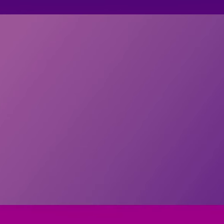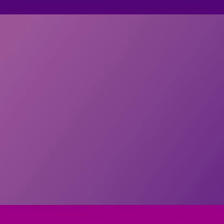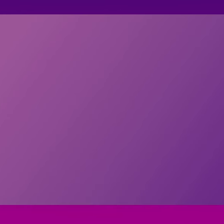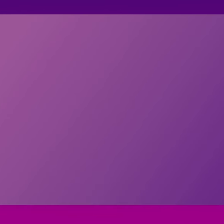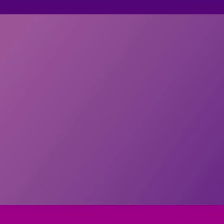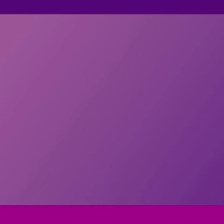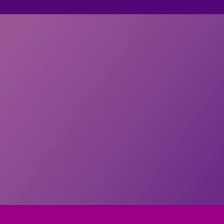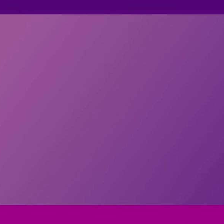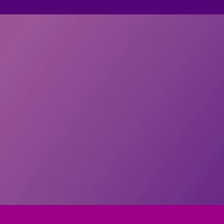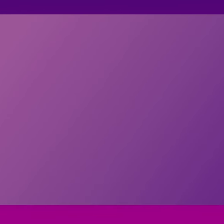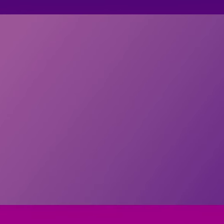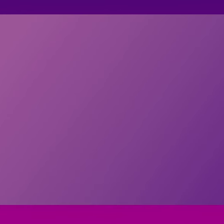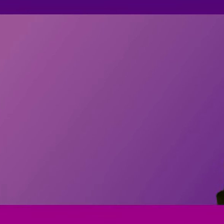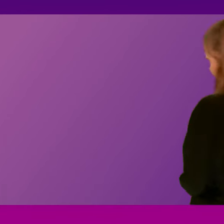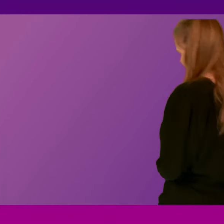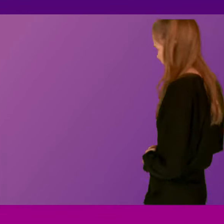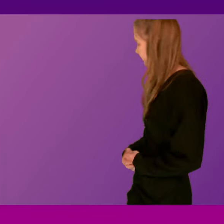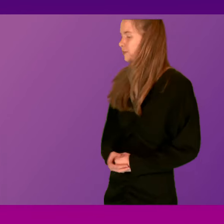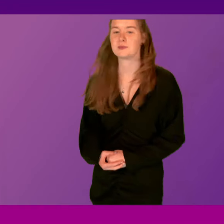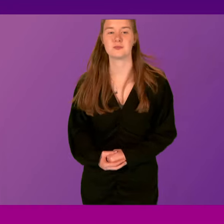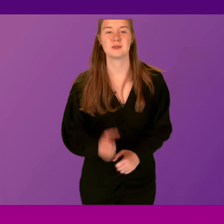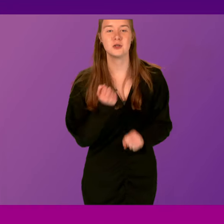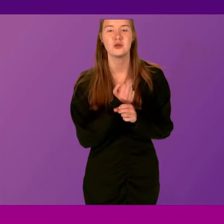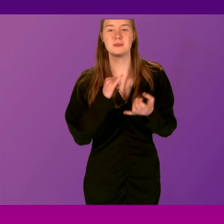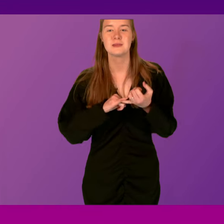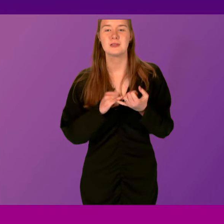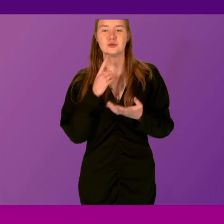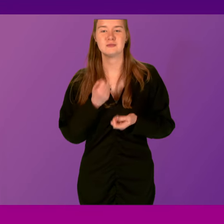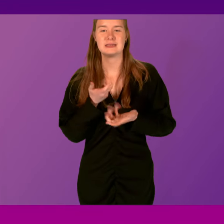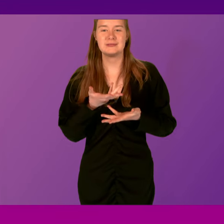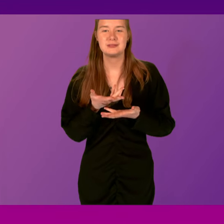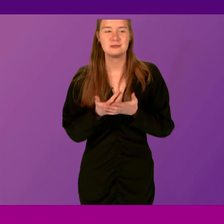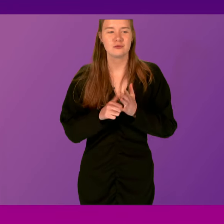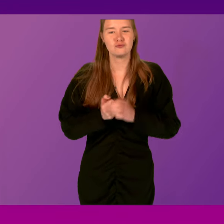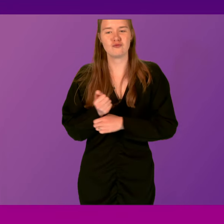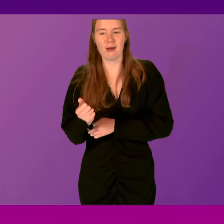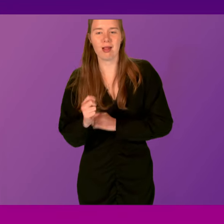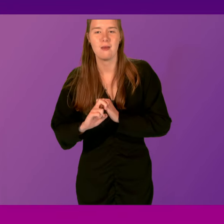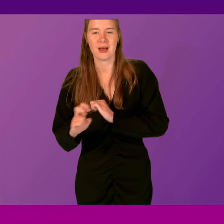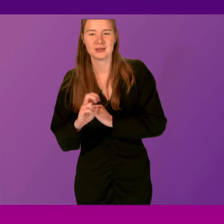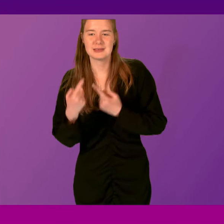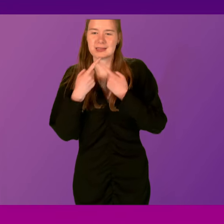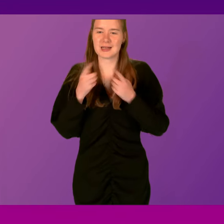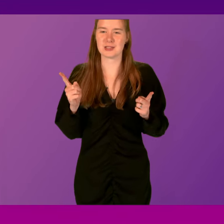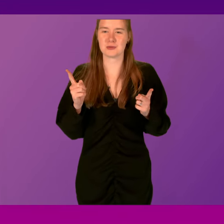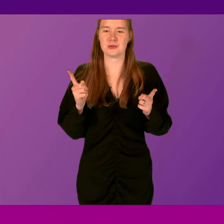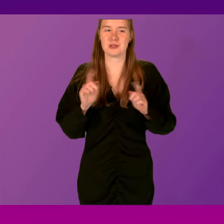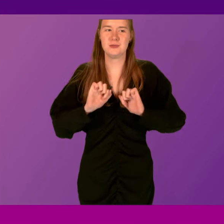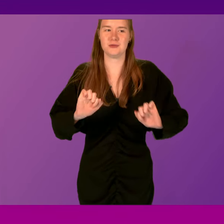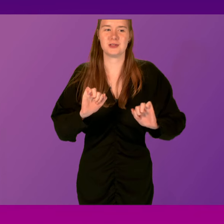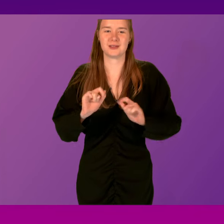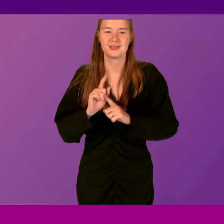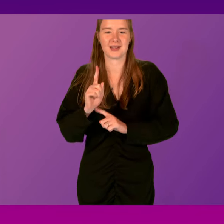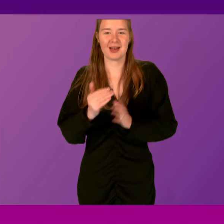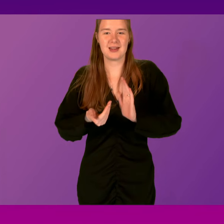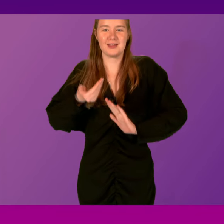Thank you. The First Minister's gift to hard-pressed rail passengers was the announcement of a near nine percent increase